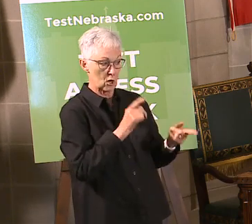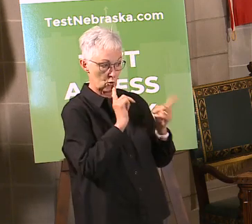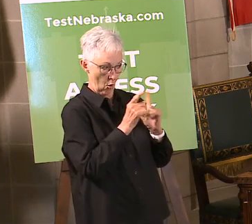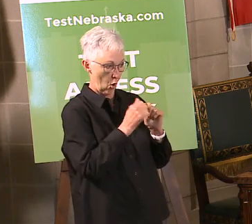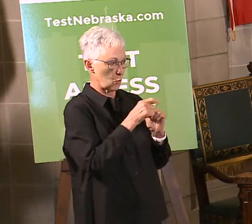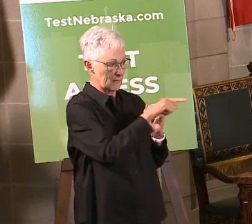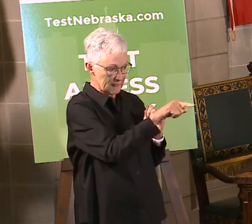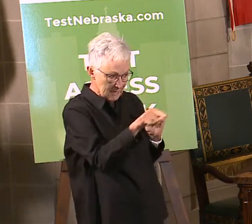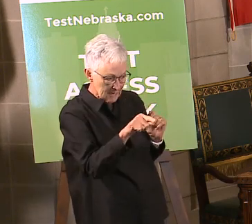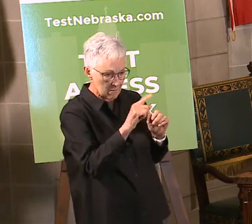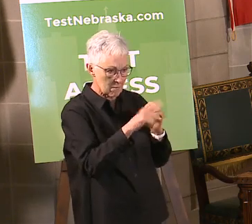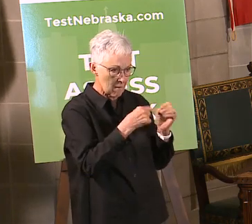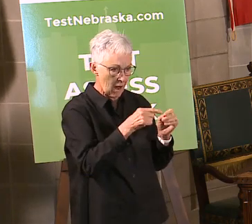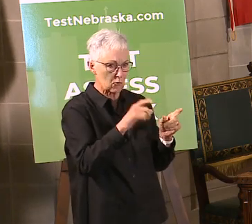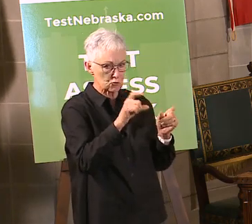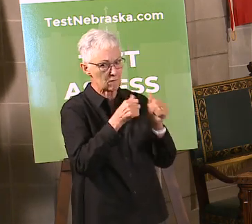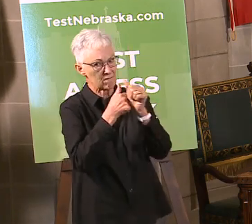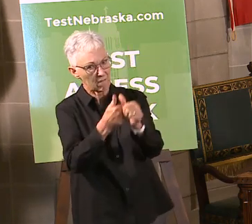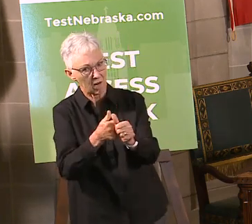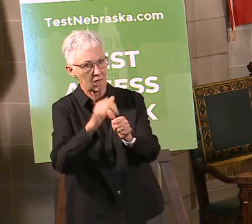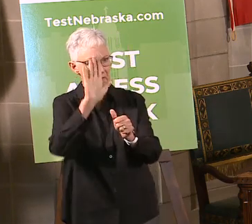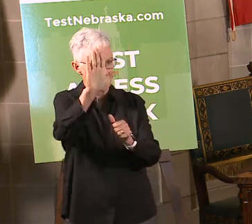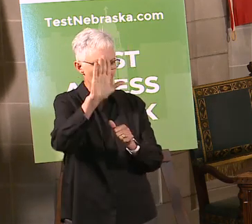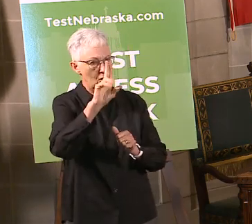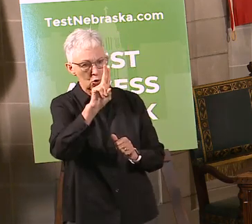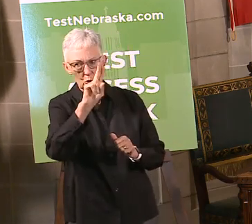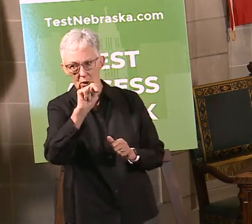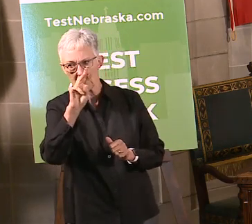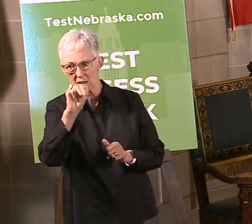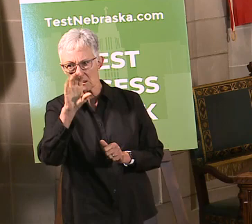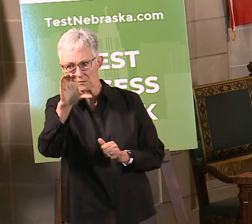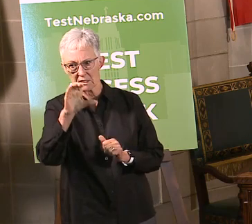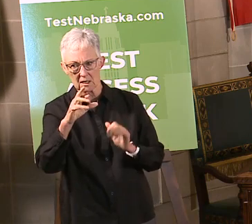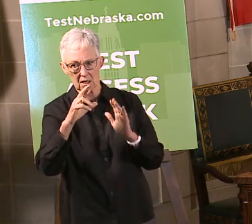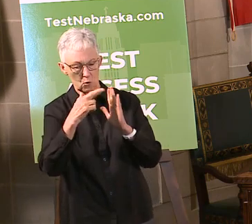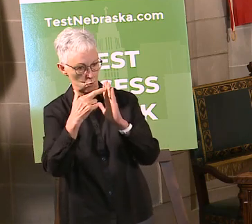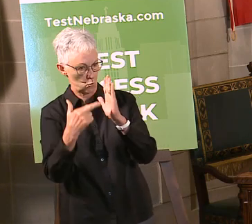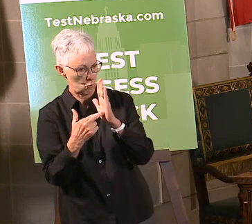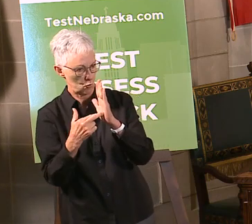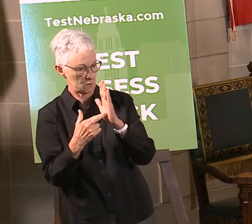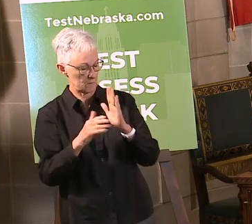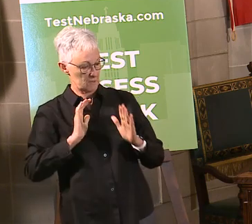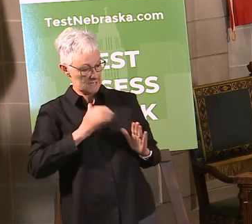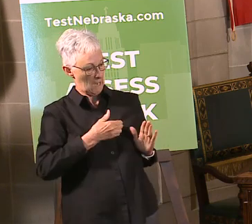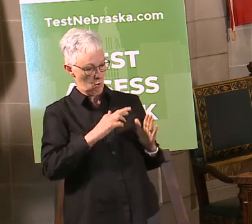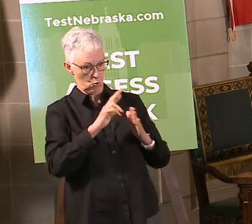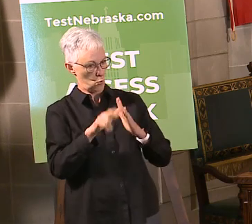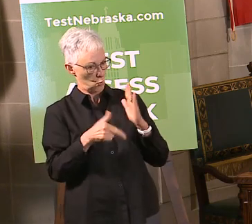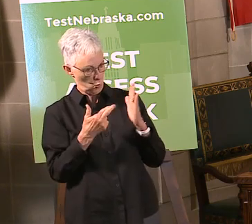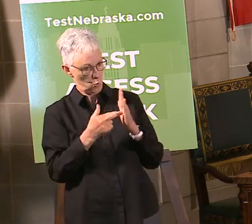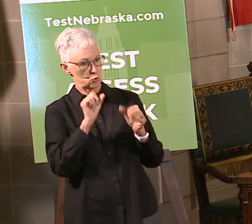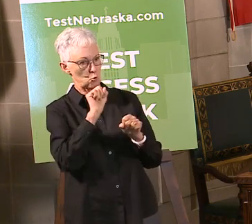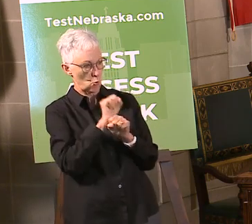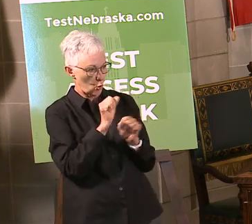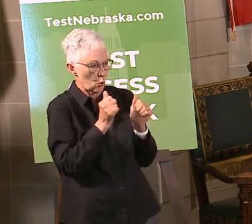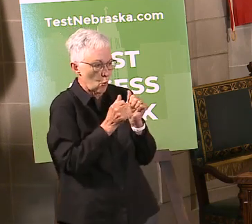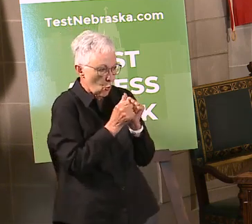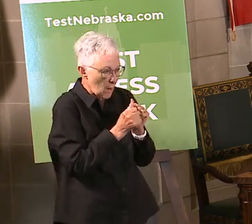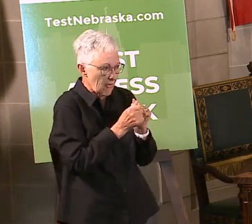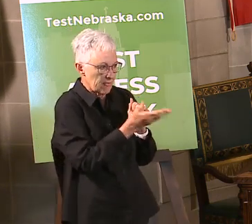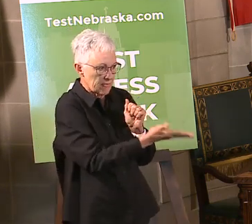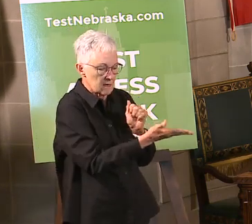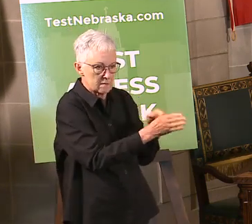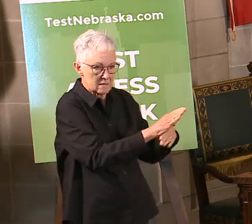also talk to them individually as well. So that's our role here as a state of Nebraska is to work with the facilities to try and keep them open.